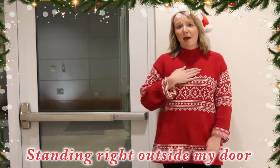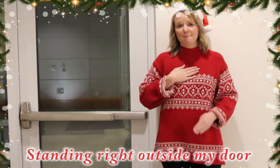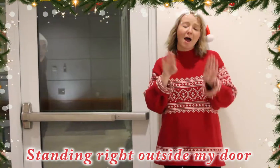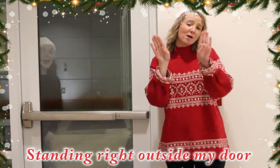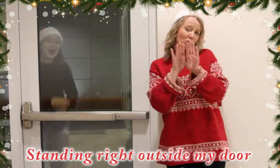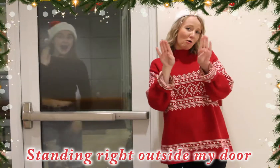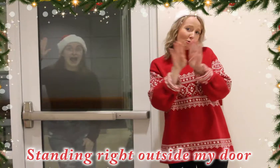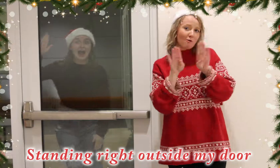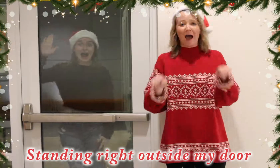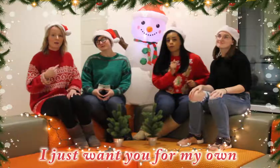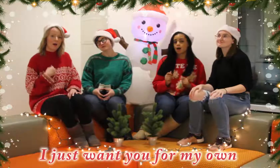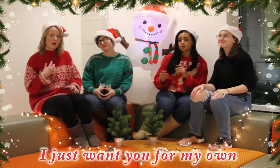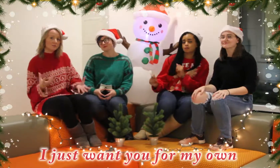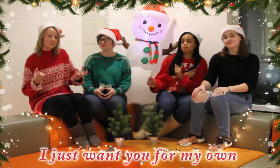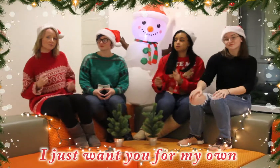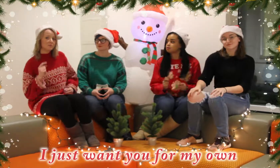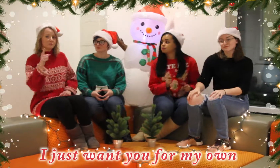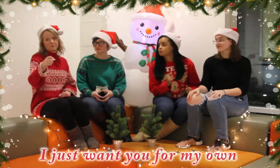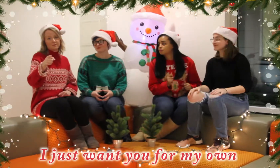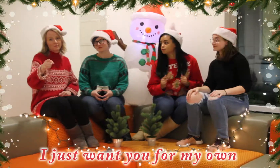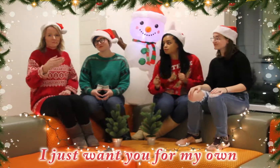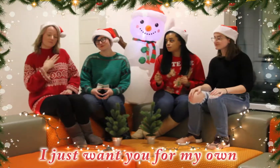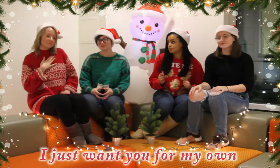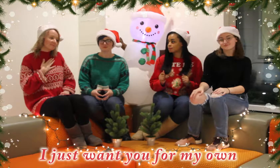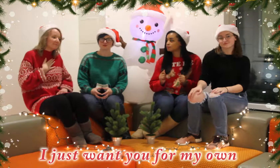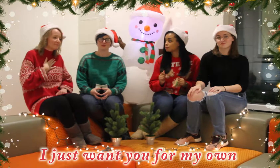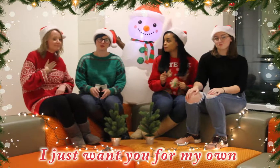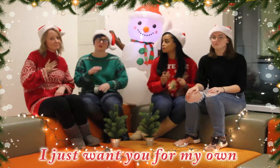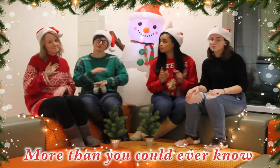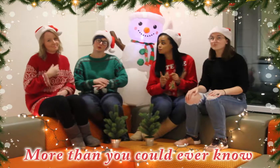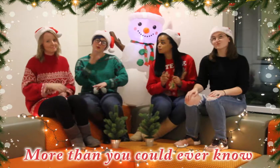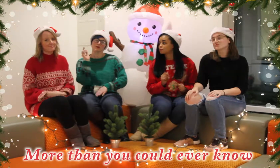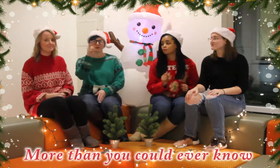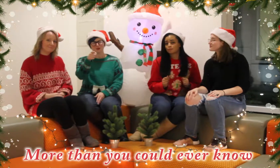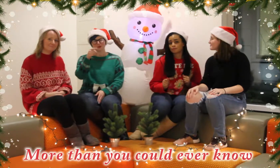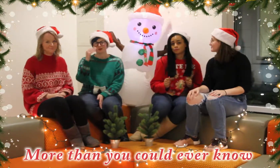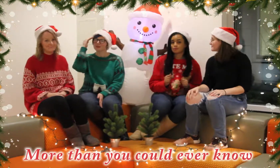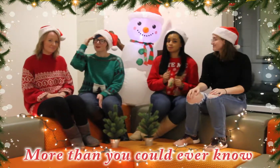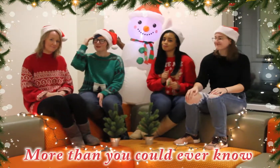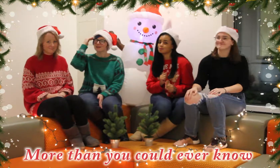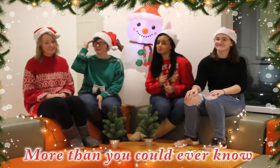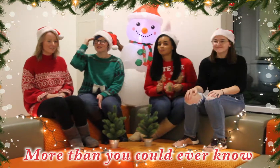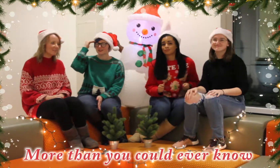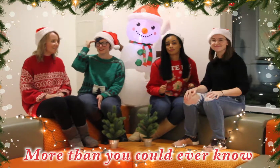outside my door Oh, I just want you for my own More than you could ever